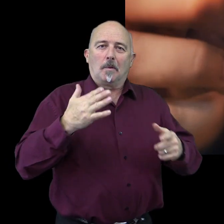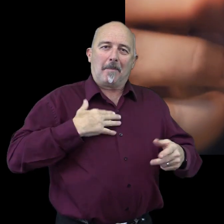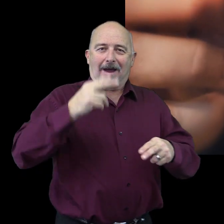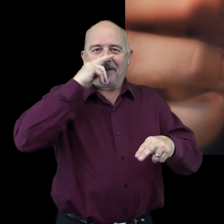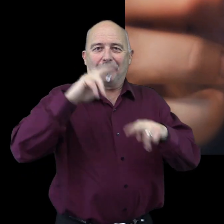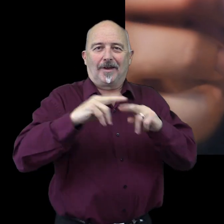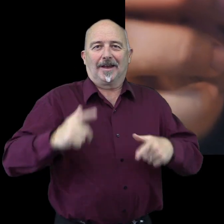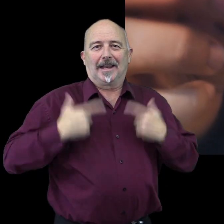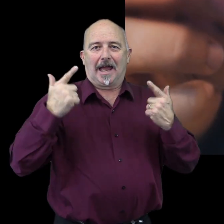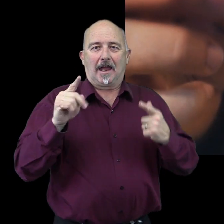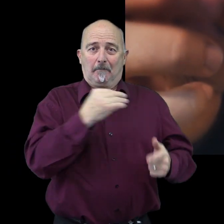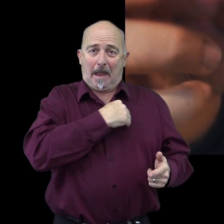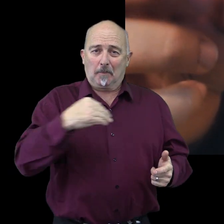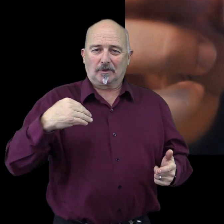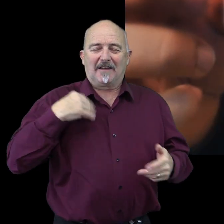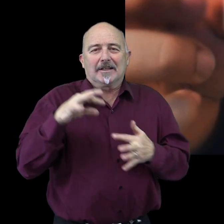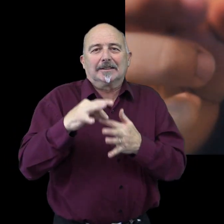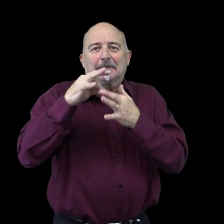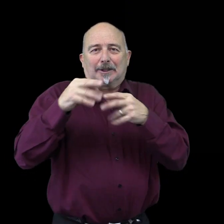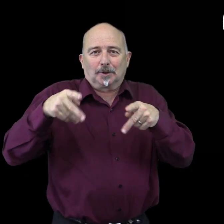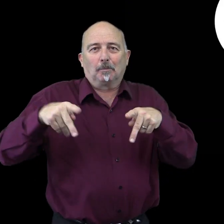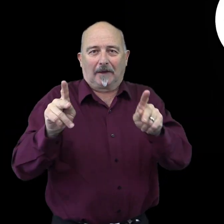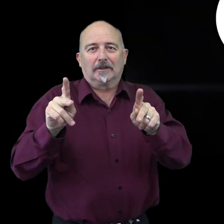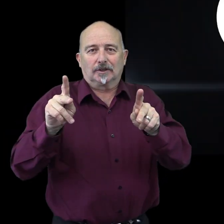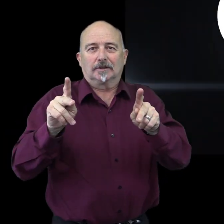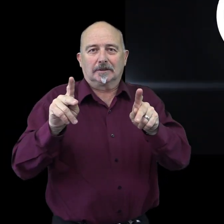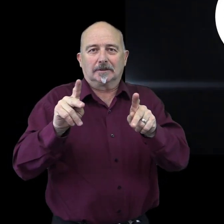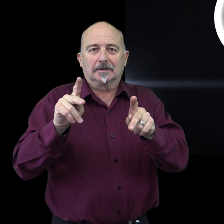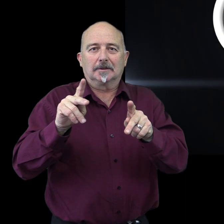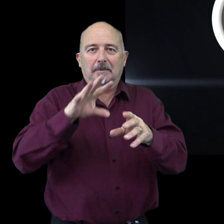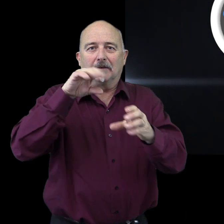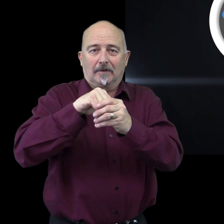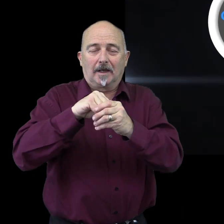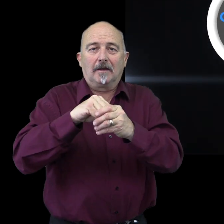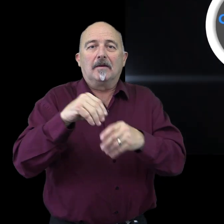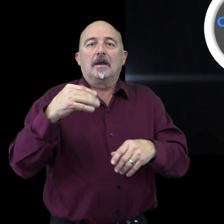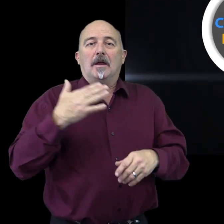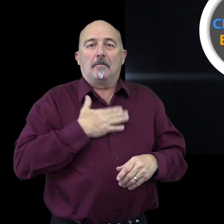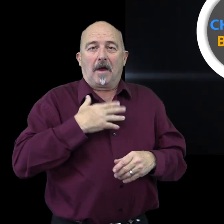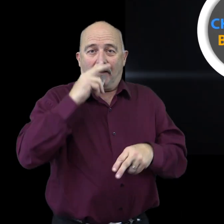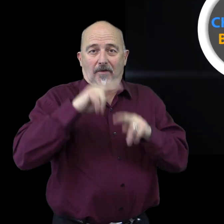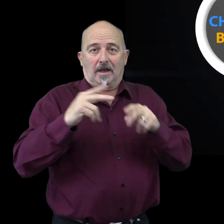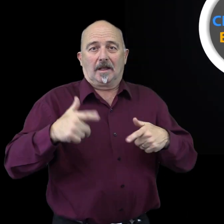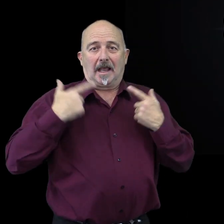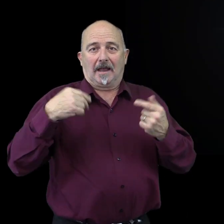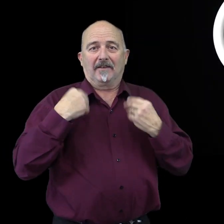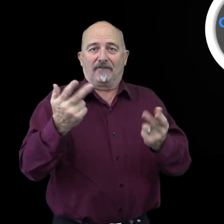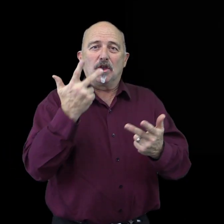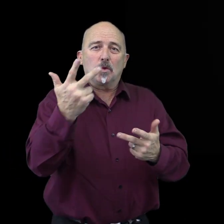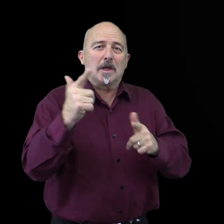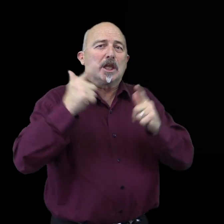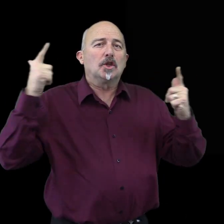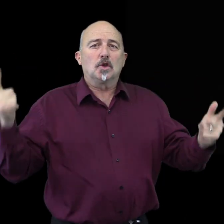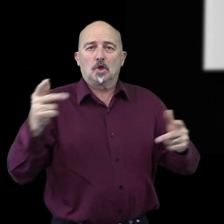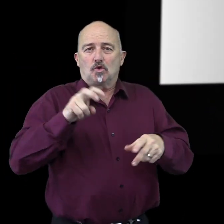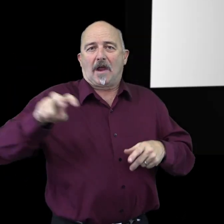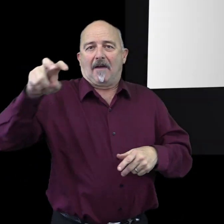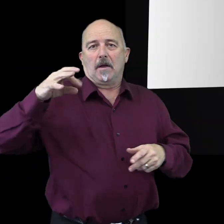membership has its privileges. MyFunLife gives you three huge travel benefits. Number one, cha